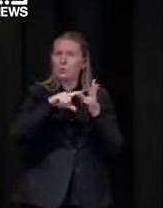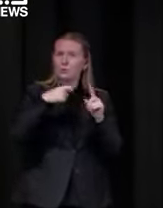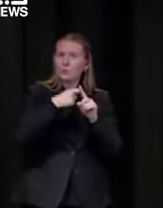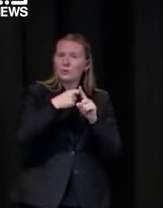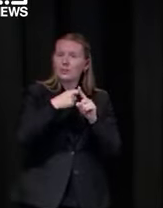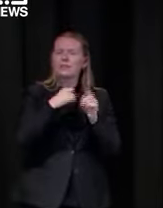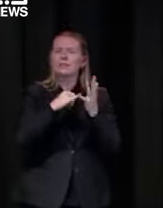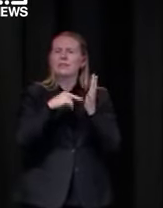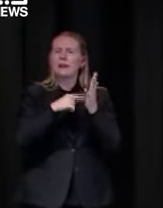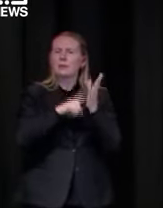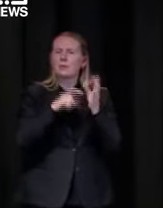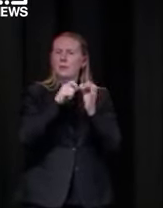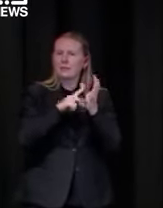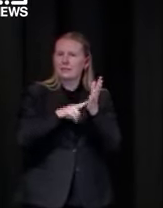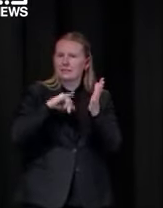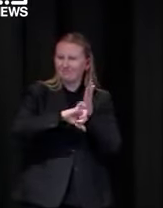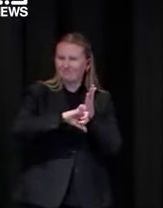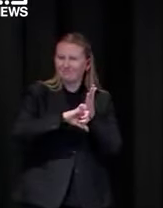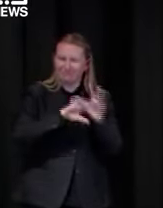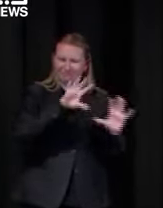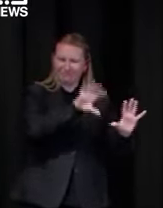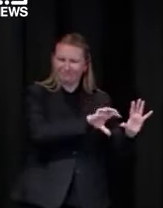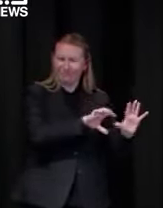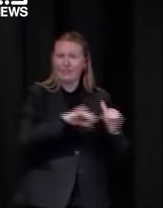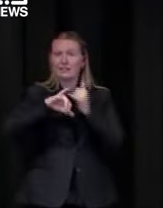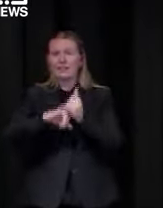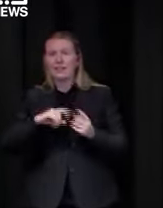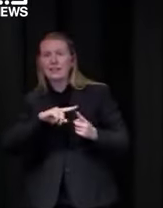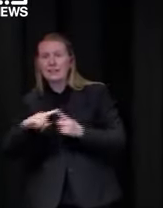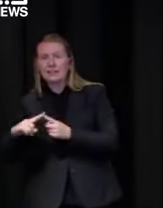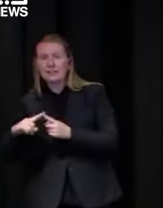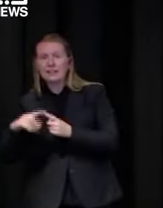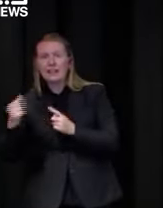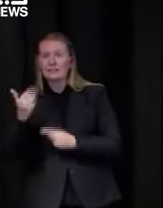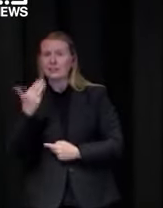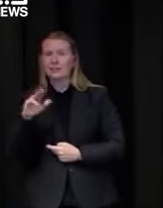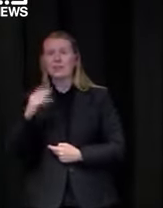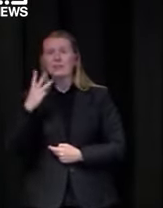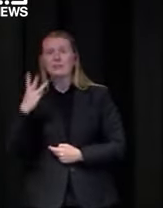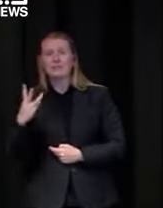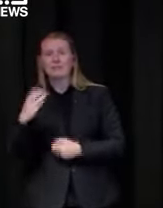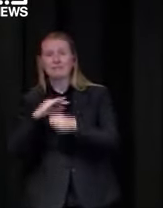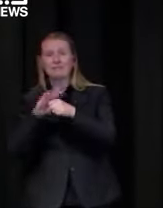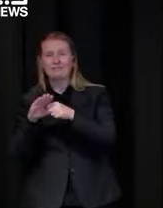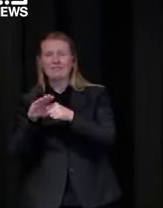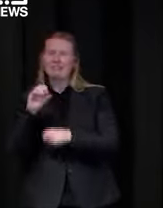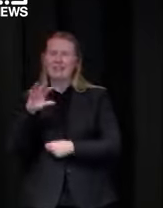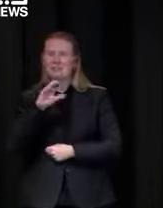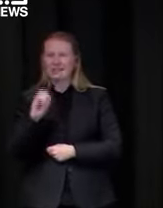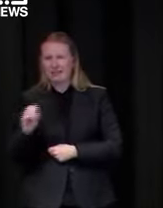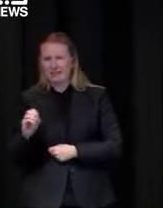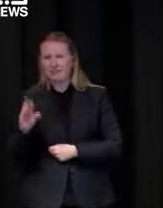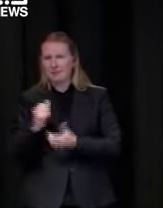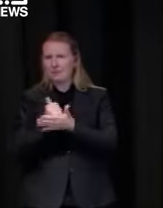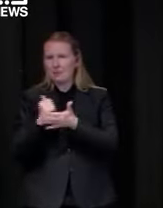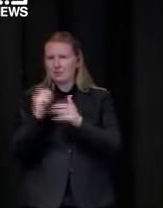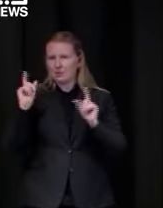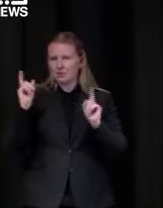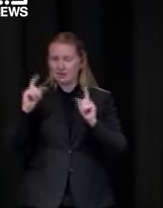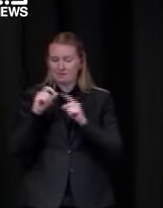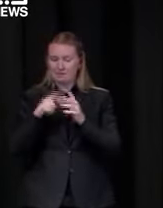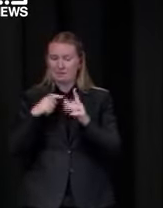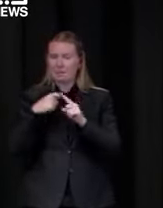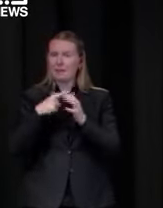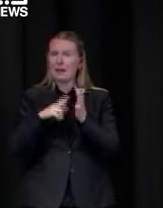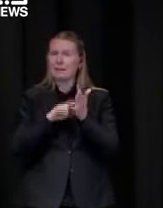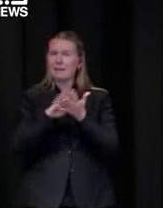in our south eastern suburbs we have 93 cases just over 10 percent of today's total in pakenham